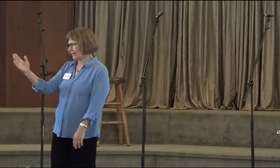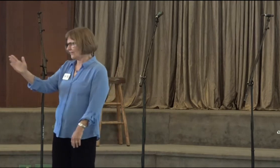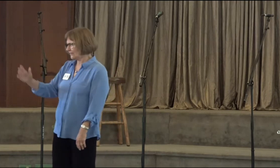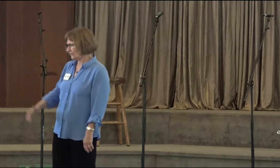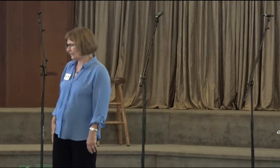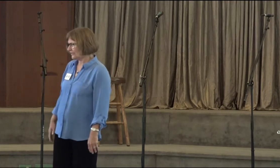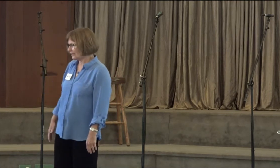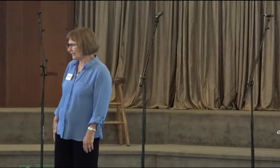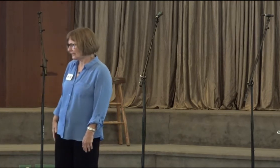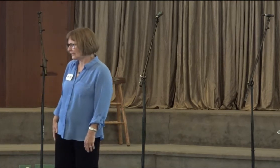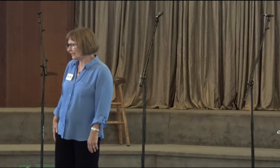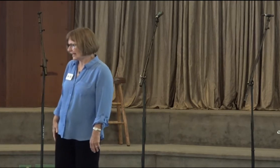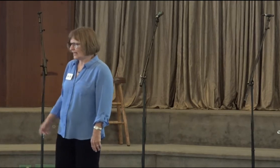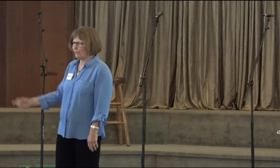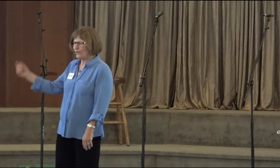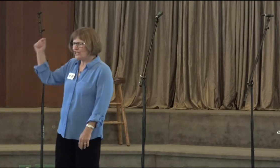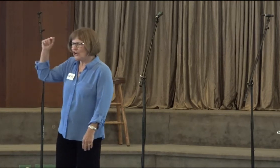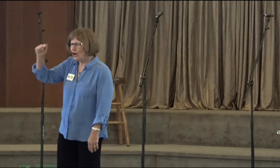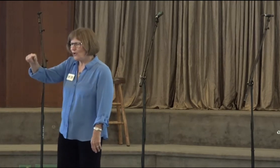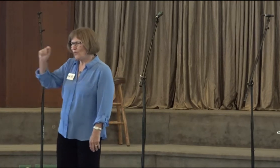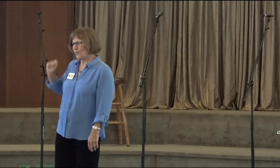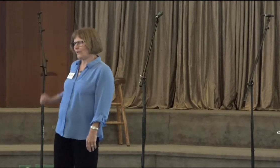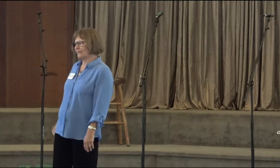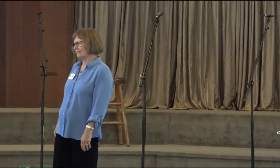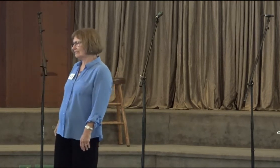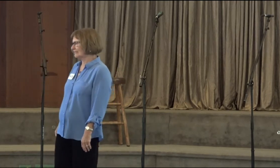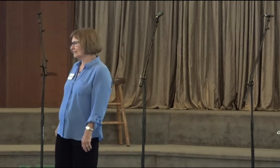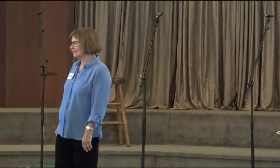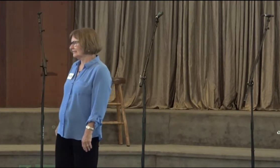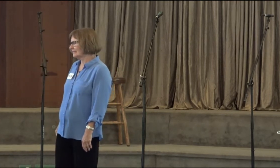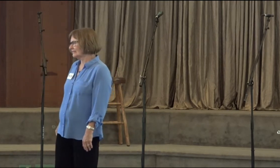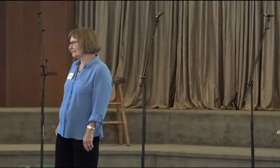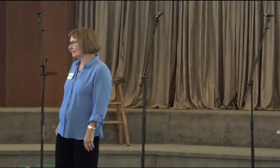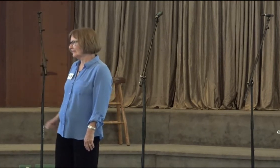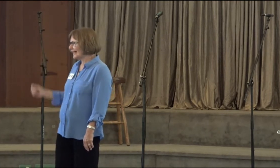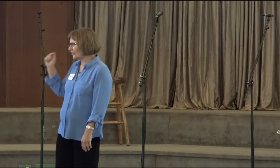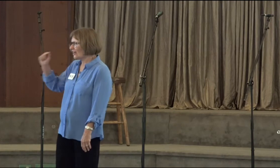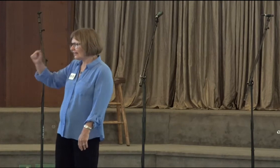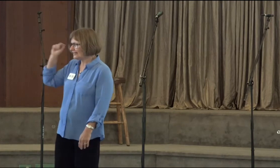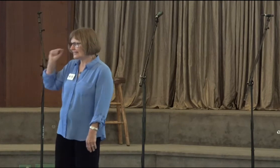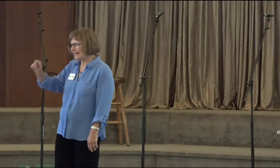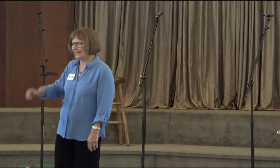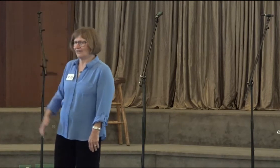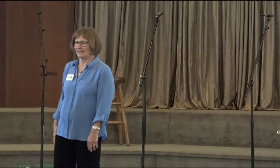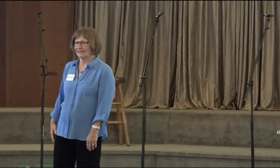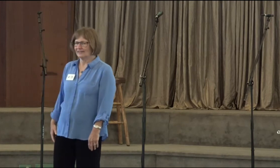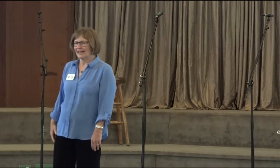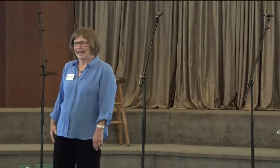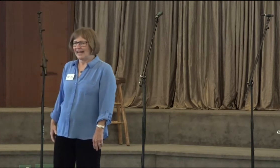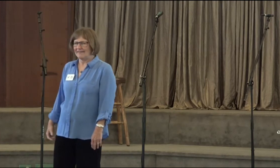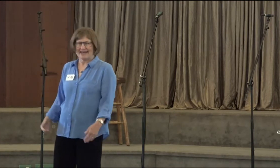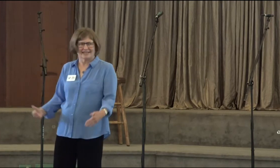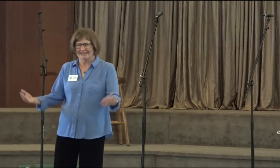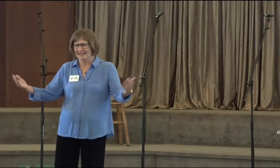But when we're down, if we're waiting on the Lord, if we know